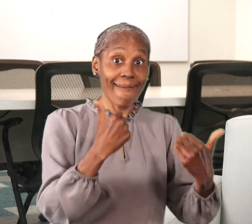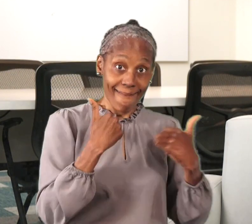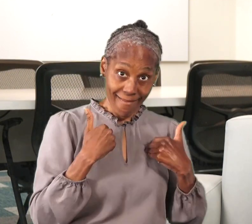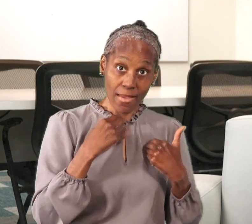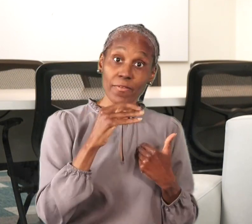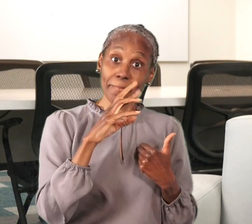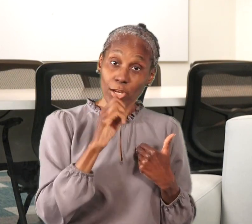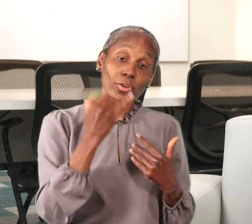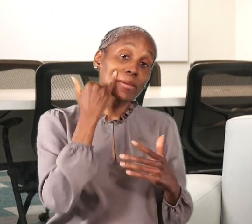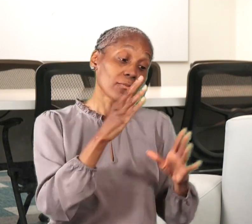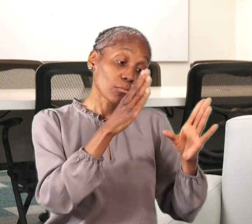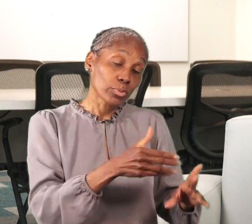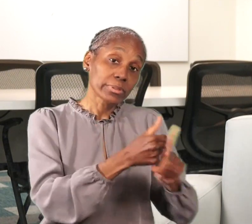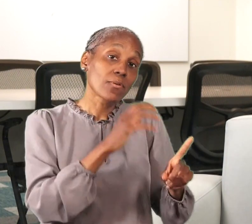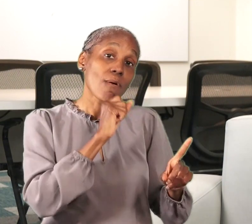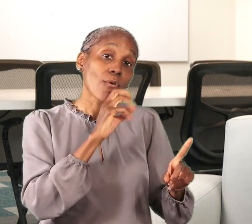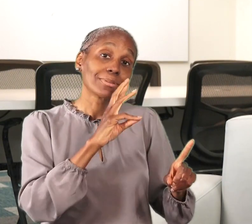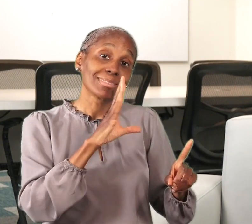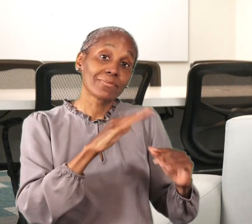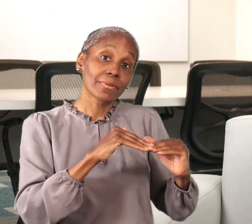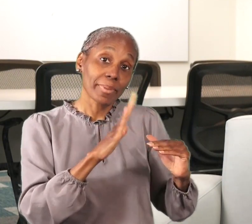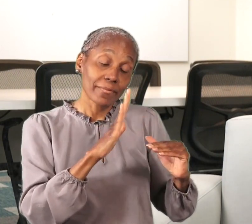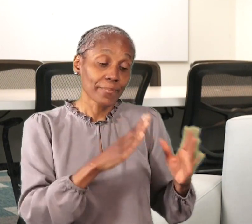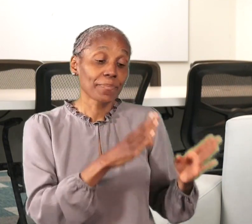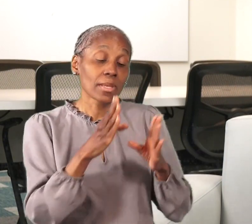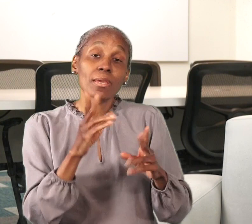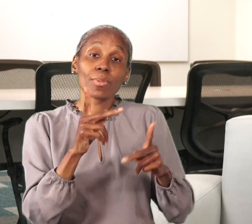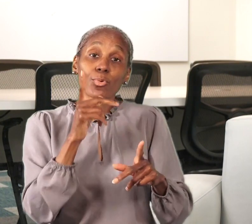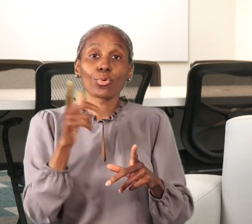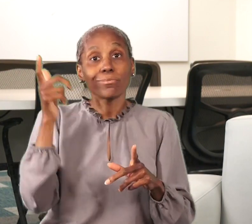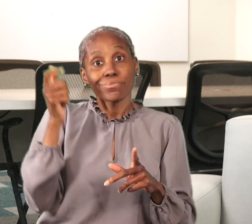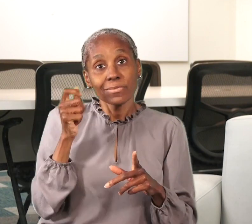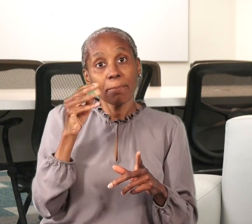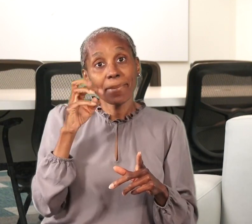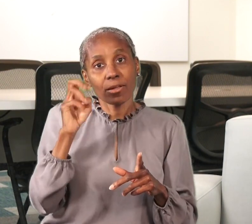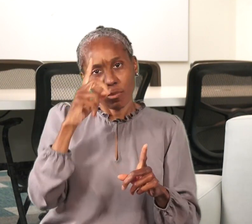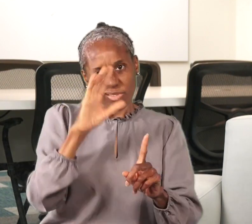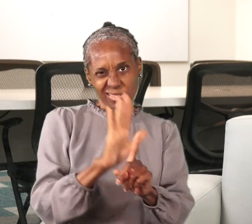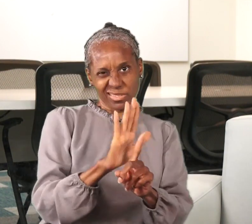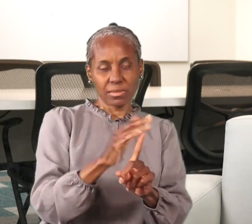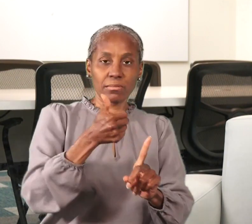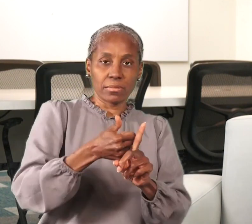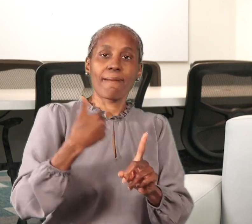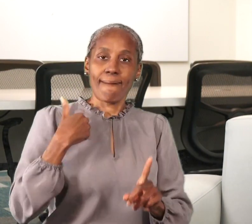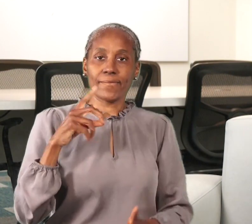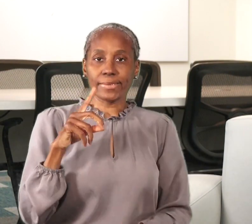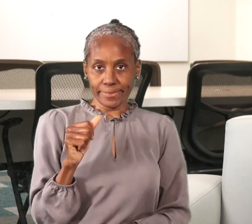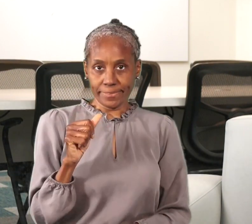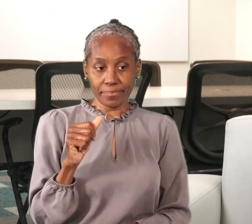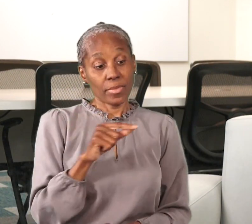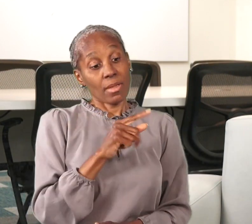so people that are 65 or older or people who are on Medicare based on a disability.